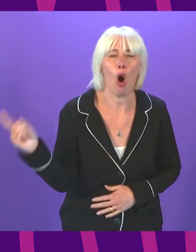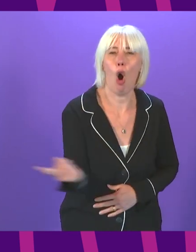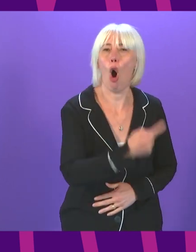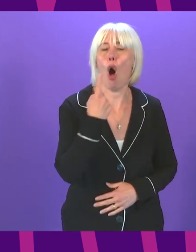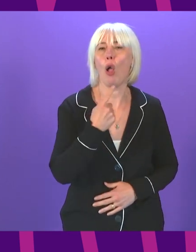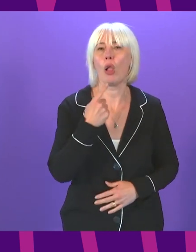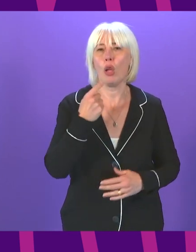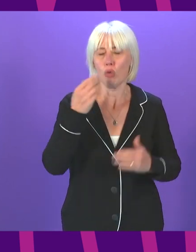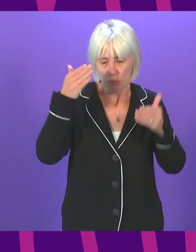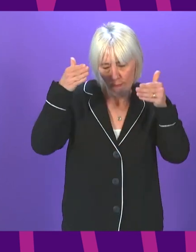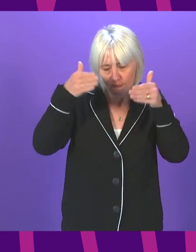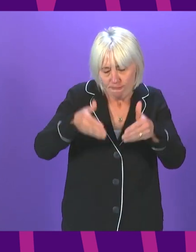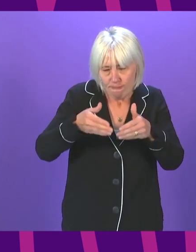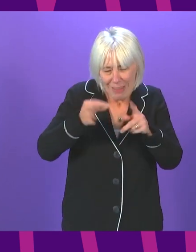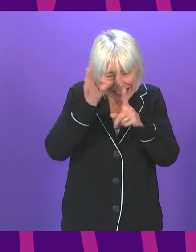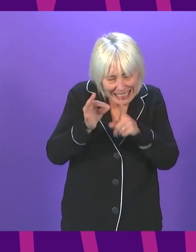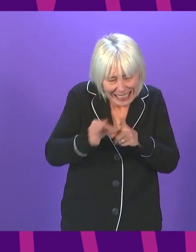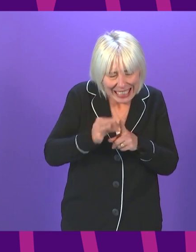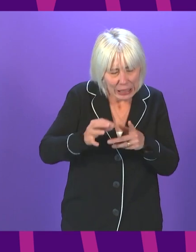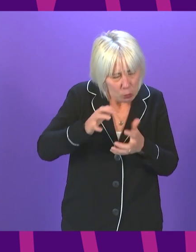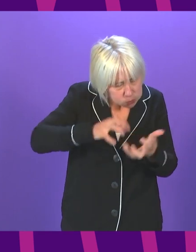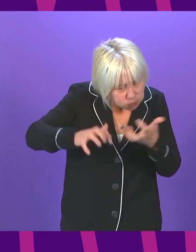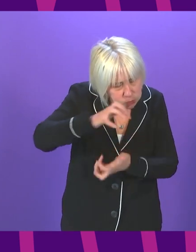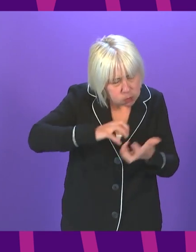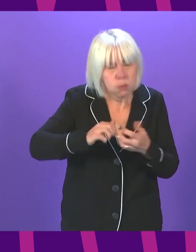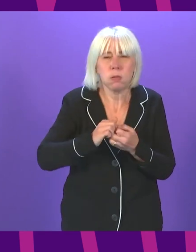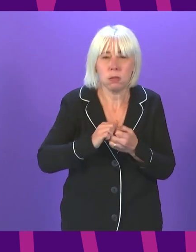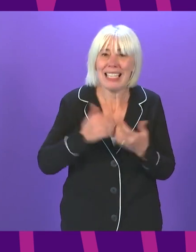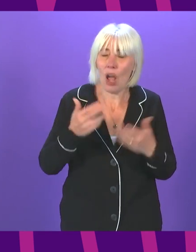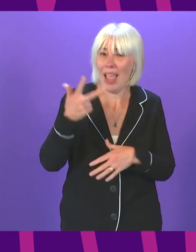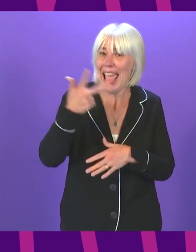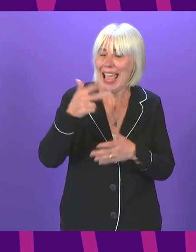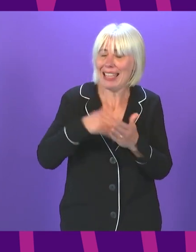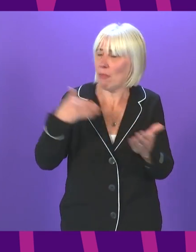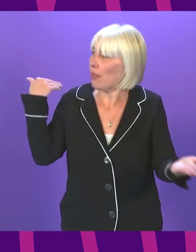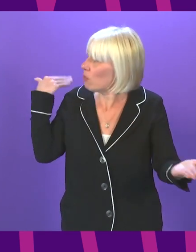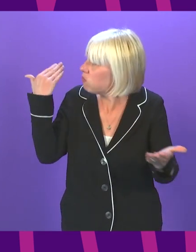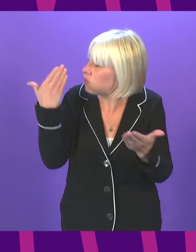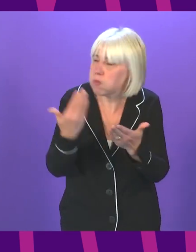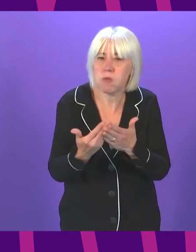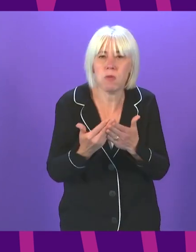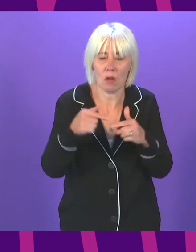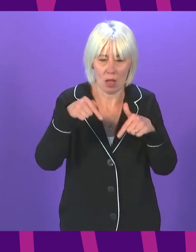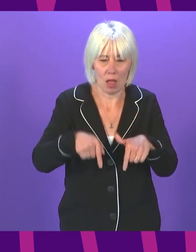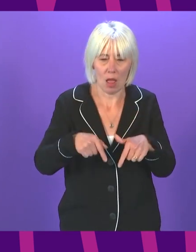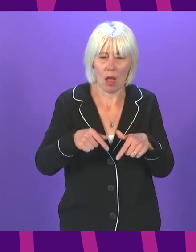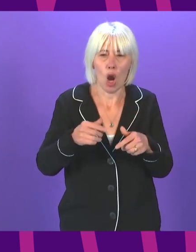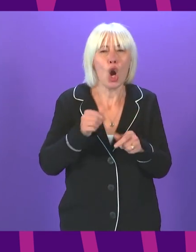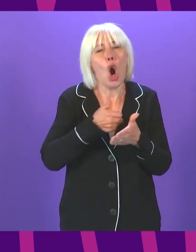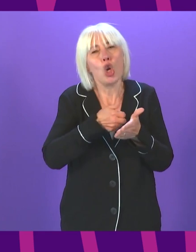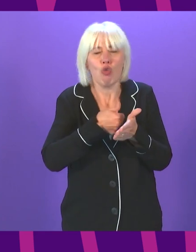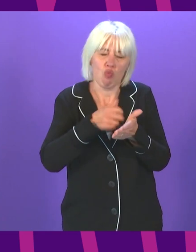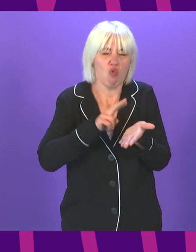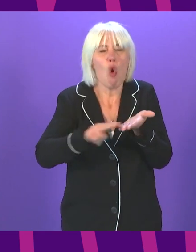the detail and the complexities of this. You know, 18 months into this, it is still the case that this is not a normal political situation